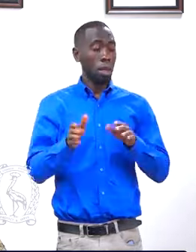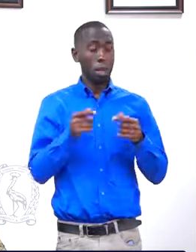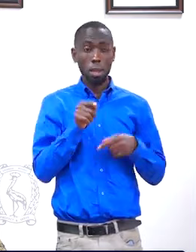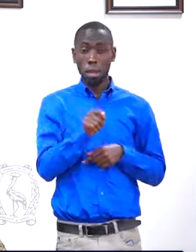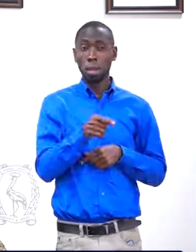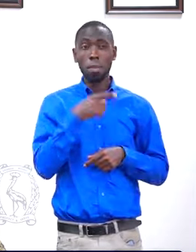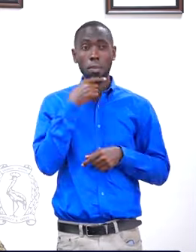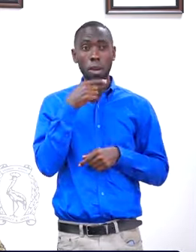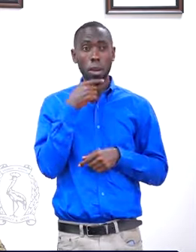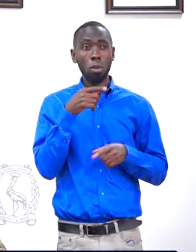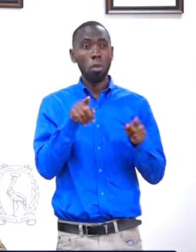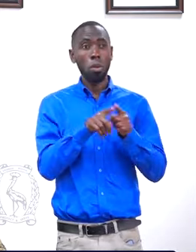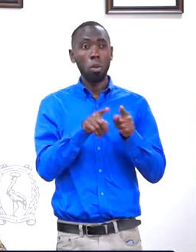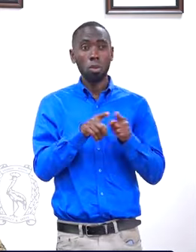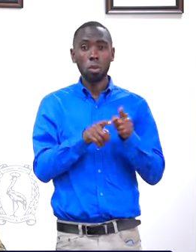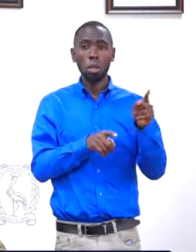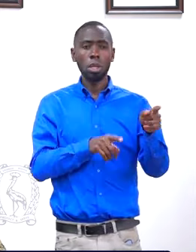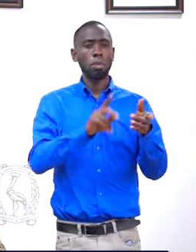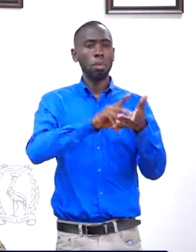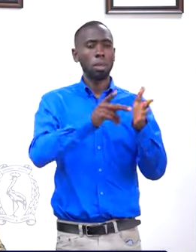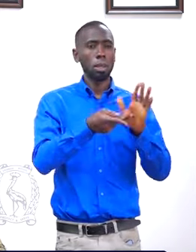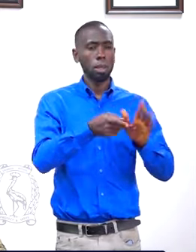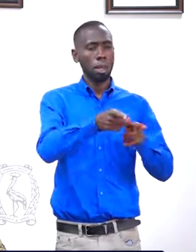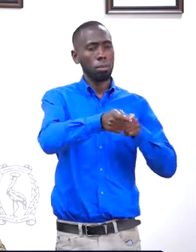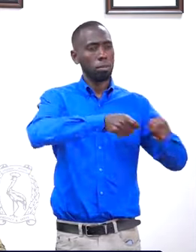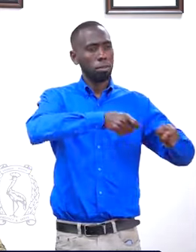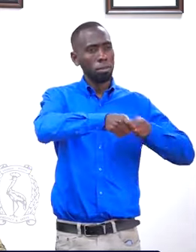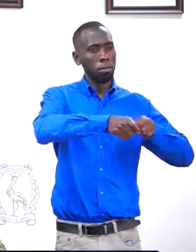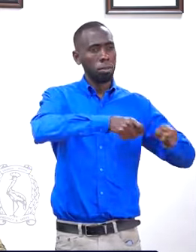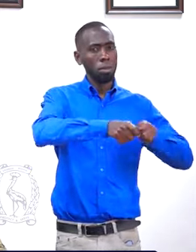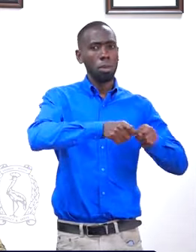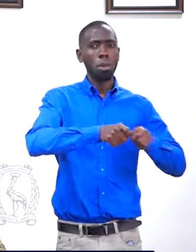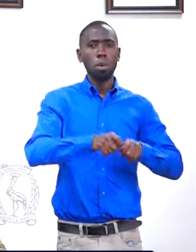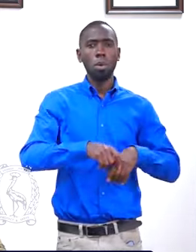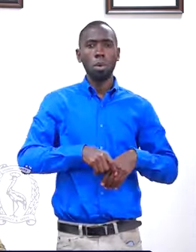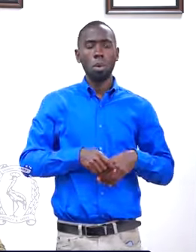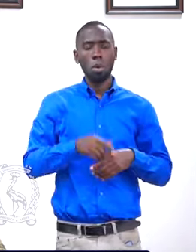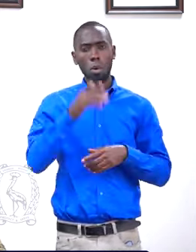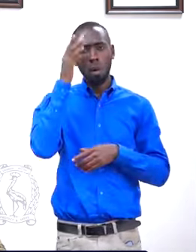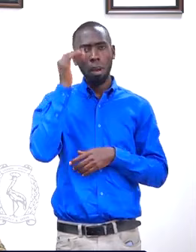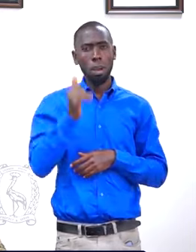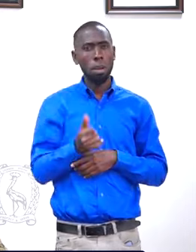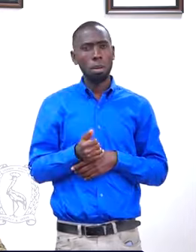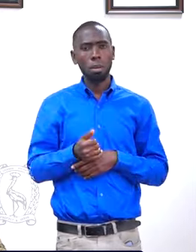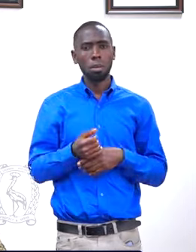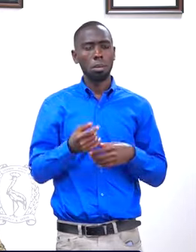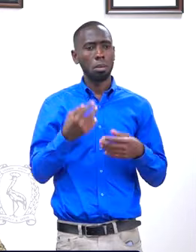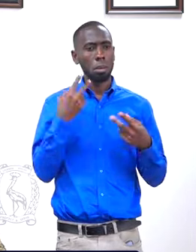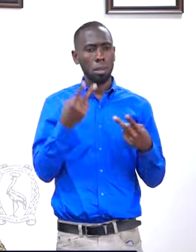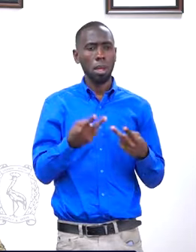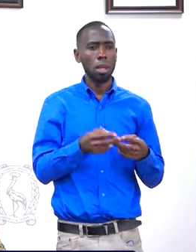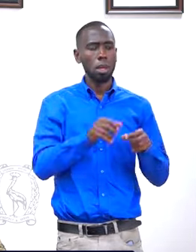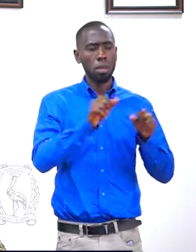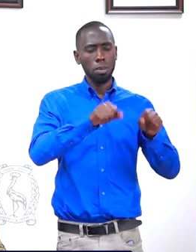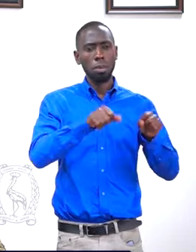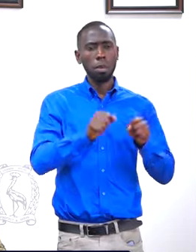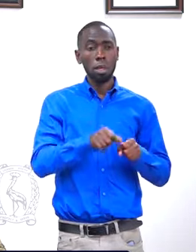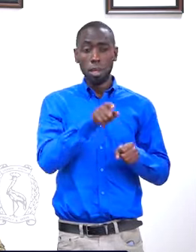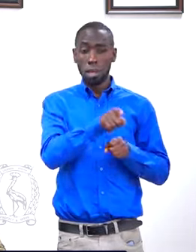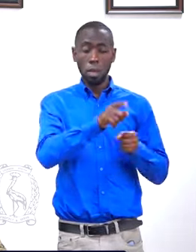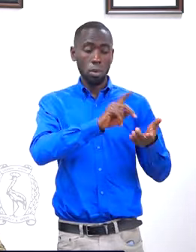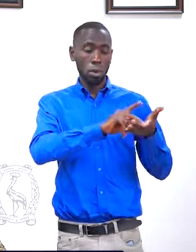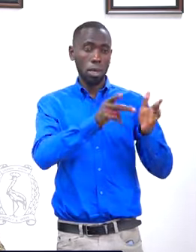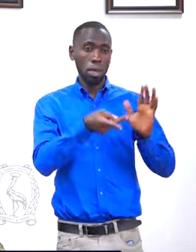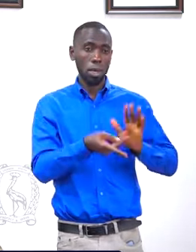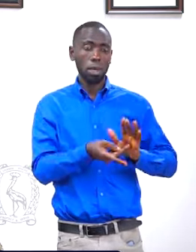He also doubled as a project administrator, all we see is possibility. It's a project under Chambogo